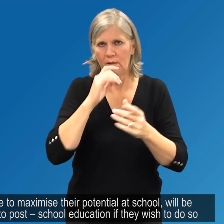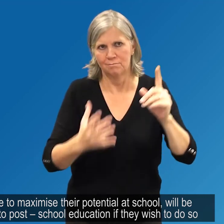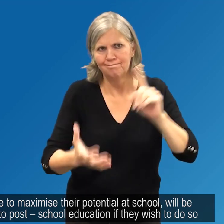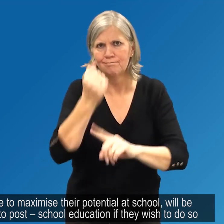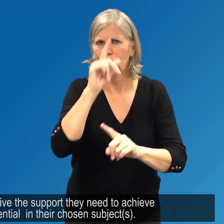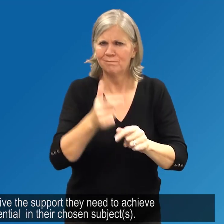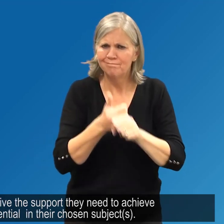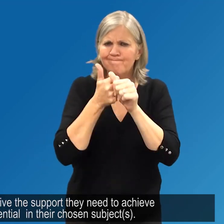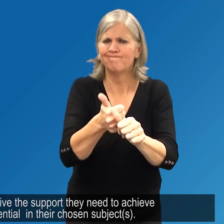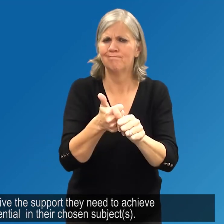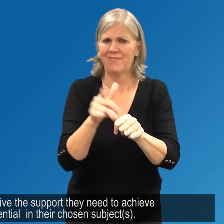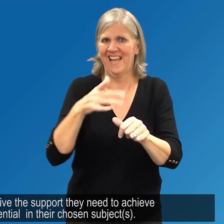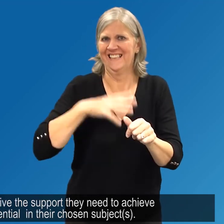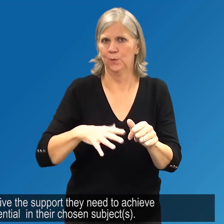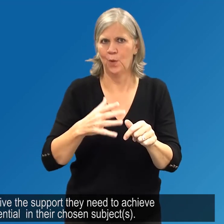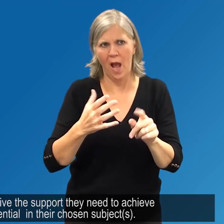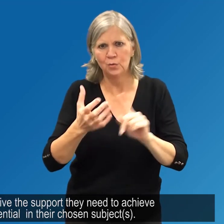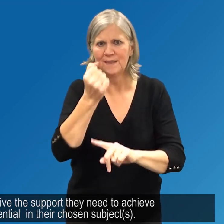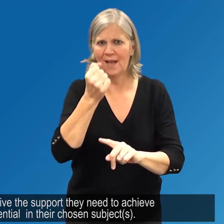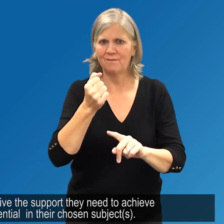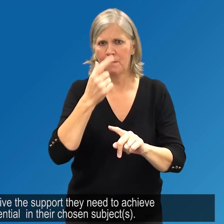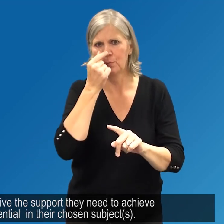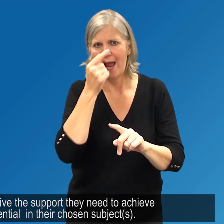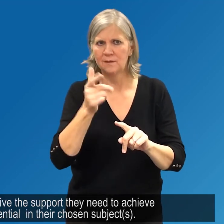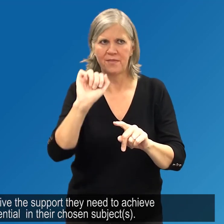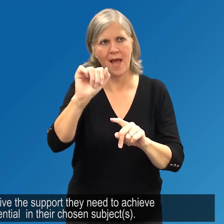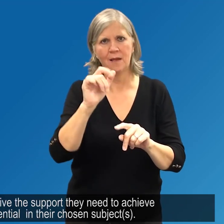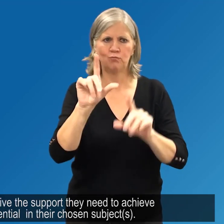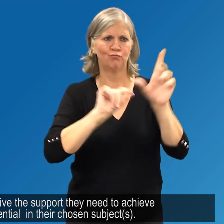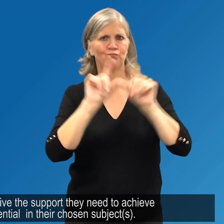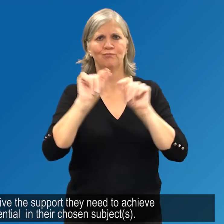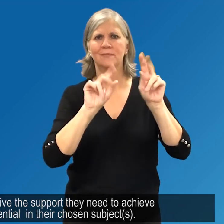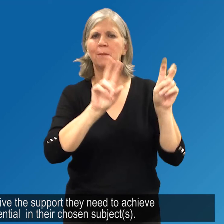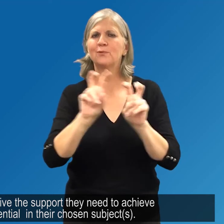receive the support they need to achieve the potential in their chosen subjects.